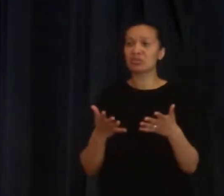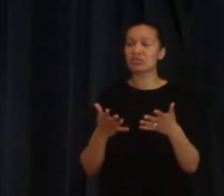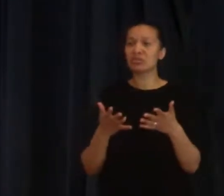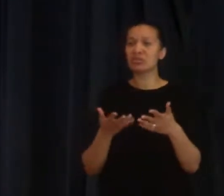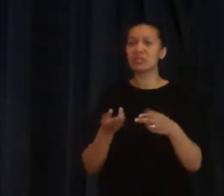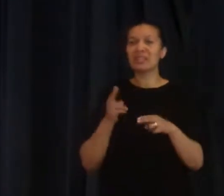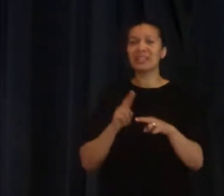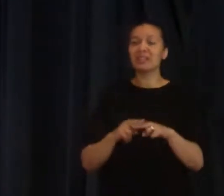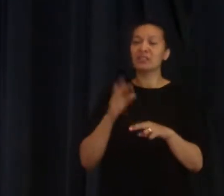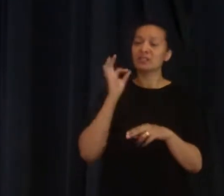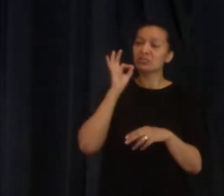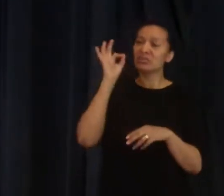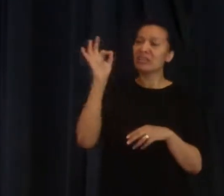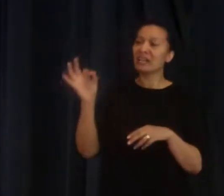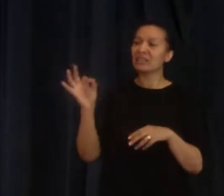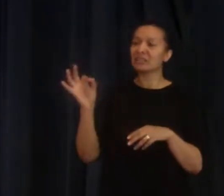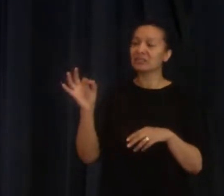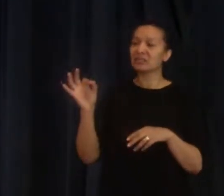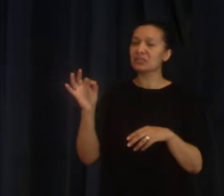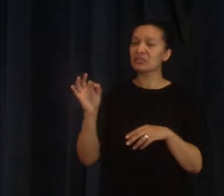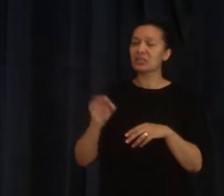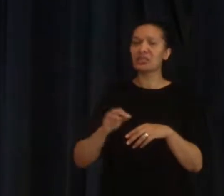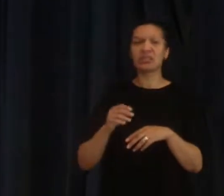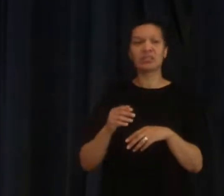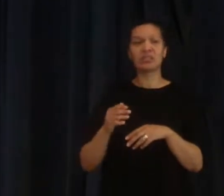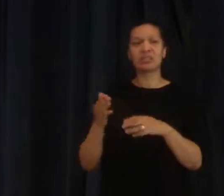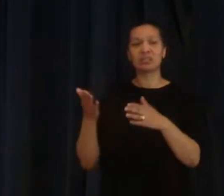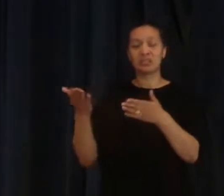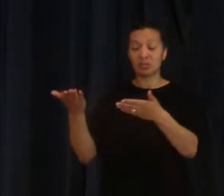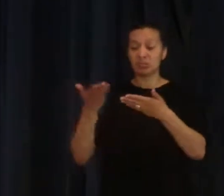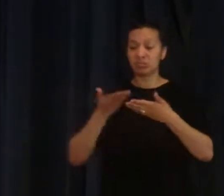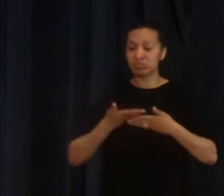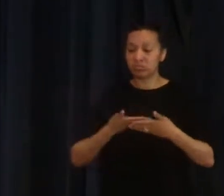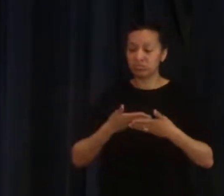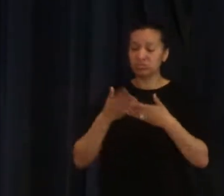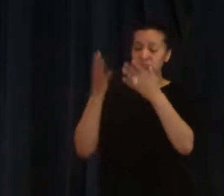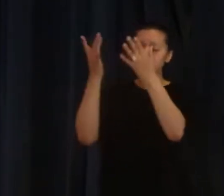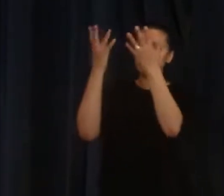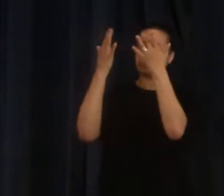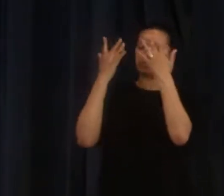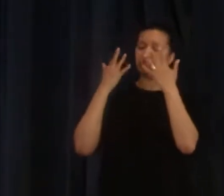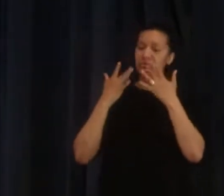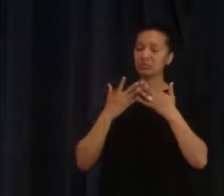receive it doesn't make you any less of a Christian